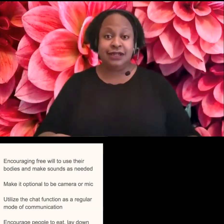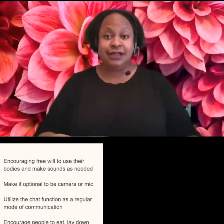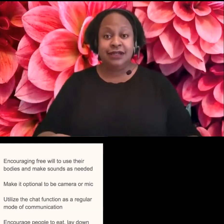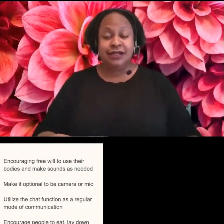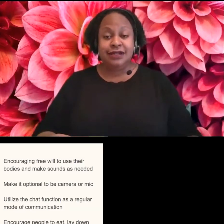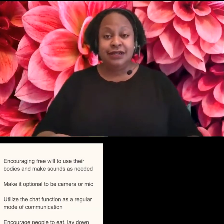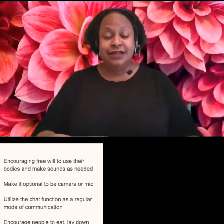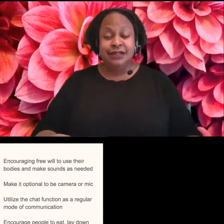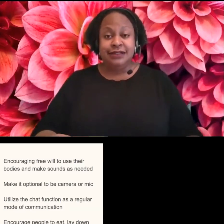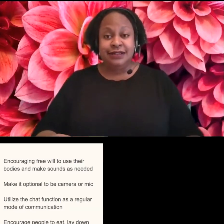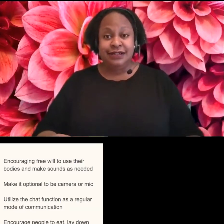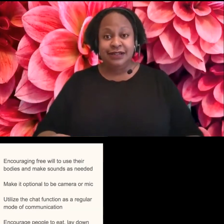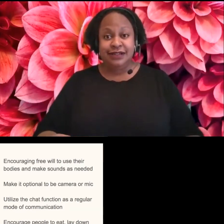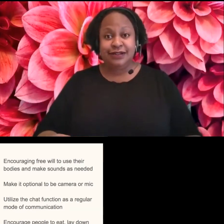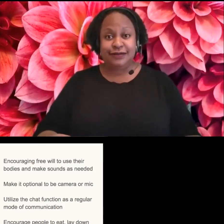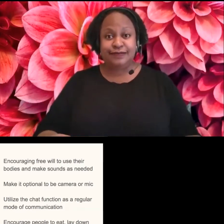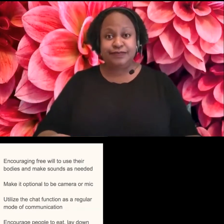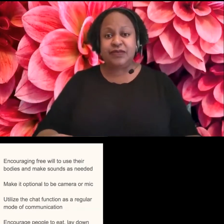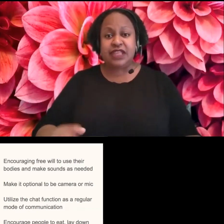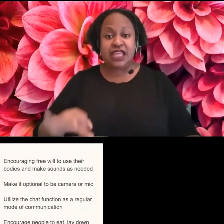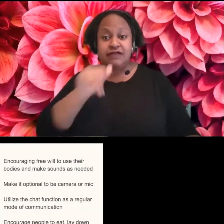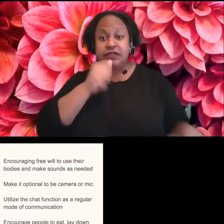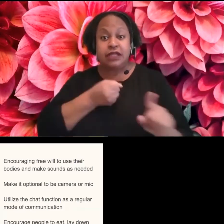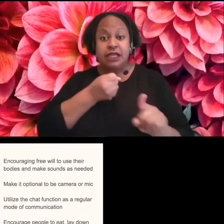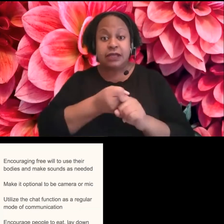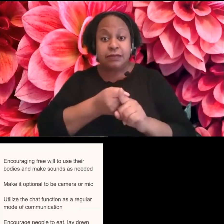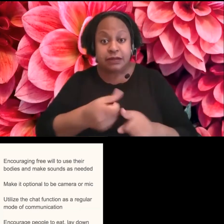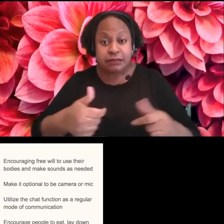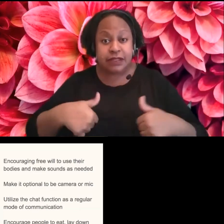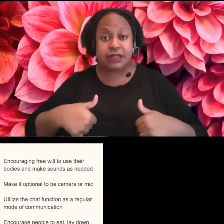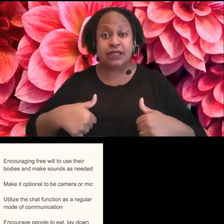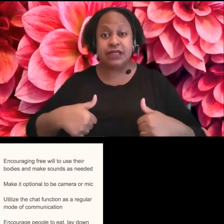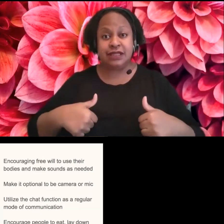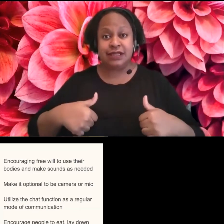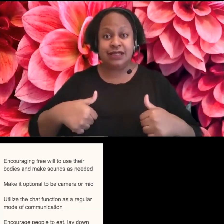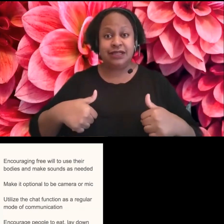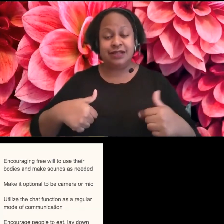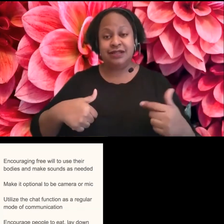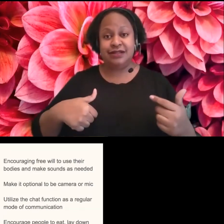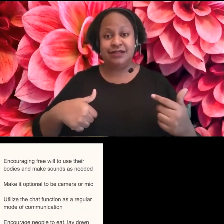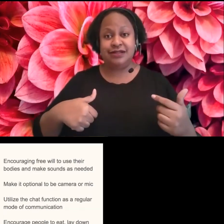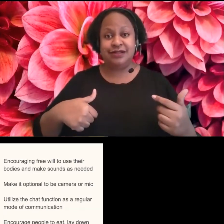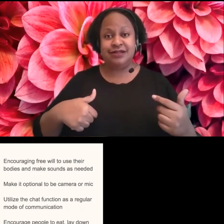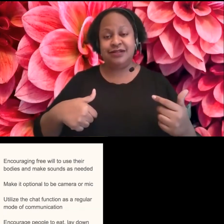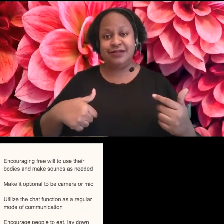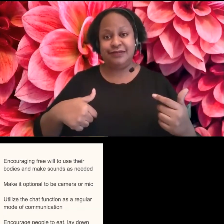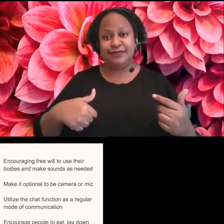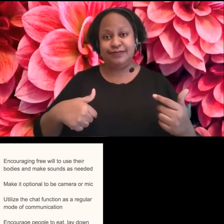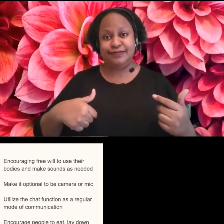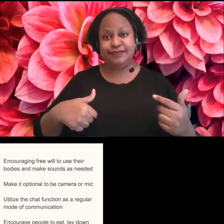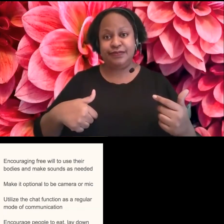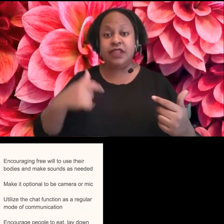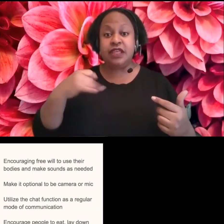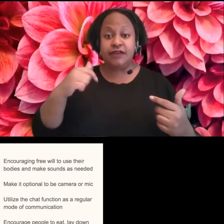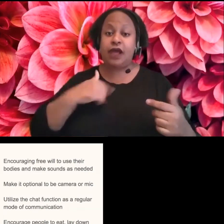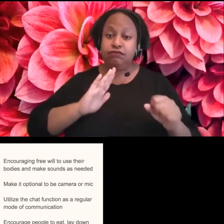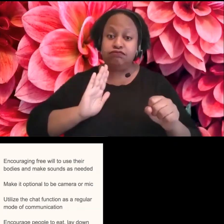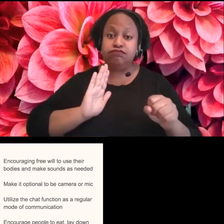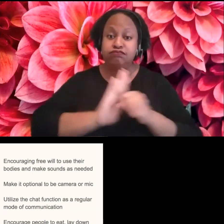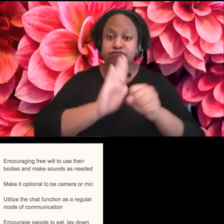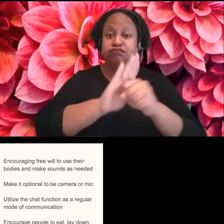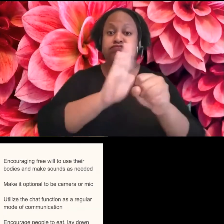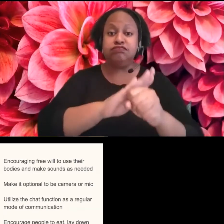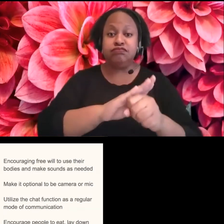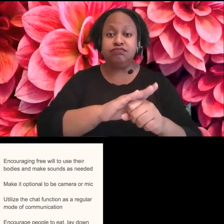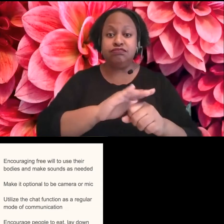also one of those levels of, even if it doesn't affect me so much, I can't leave the space advocating for it benefits others. So I just